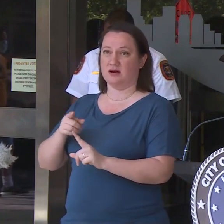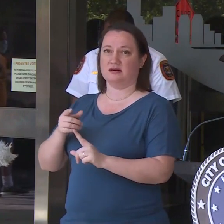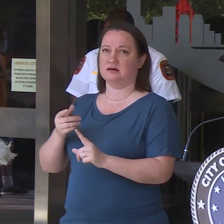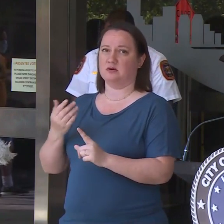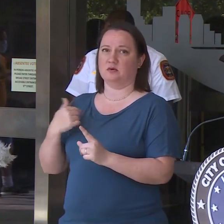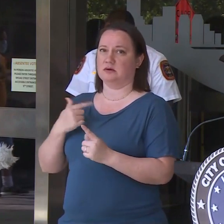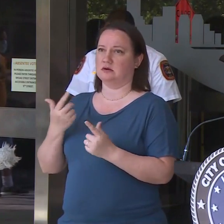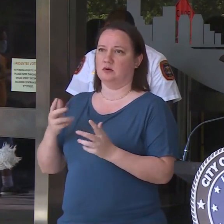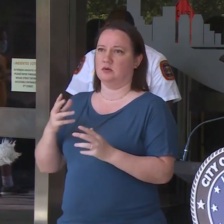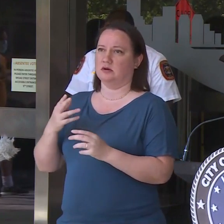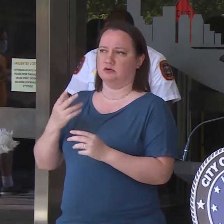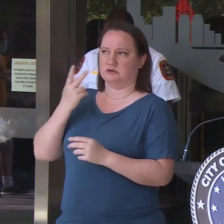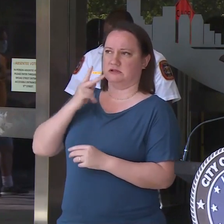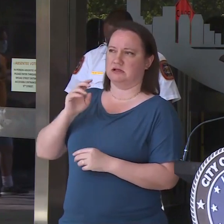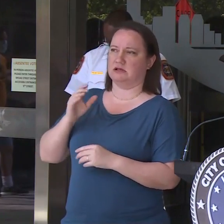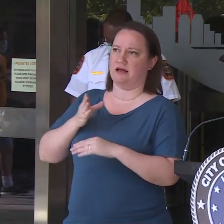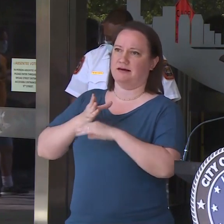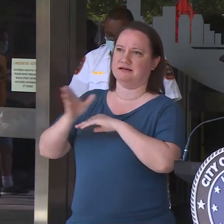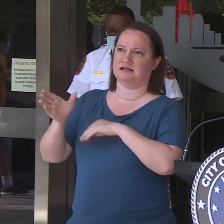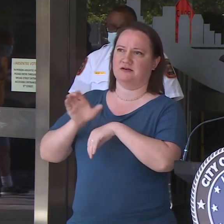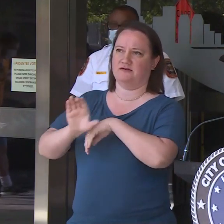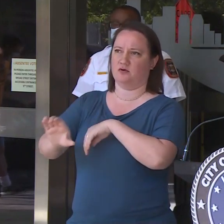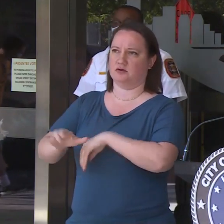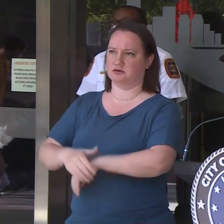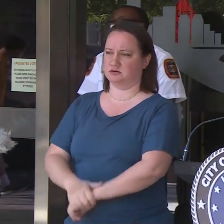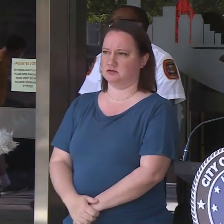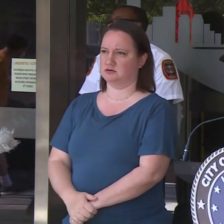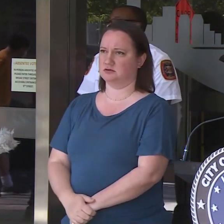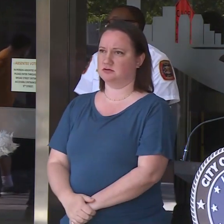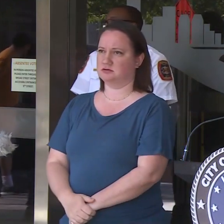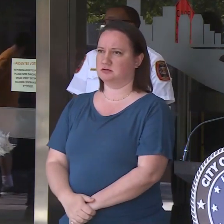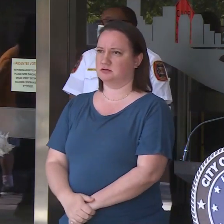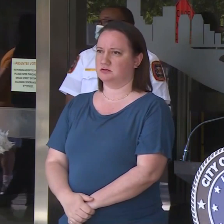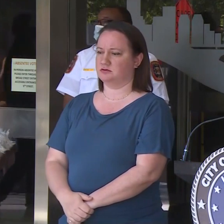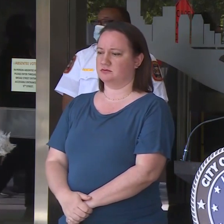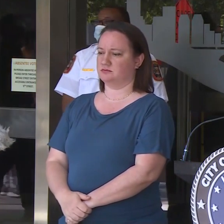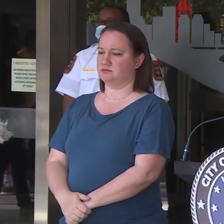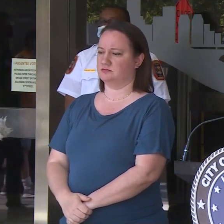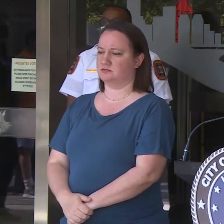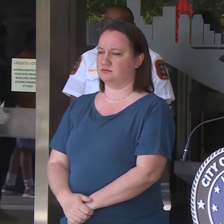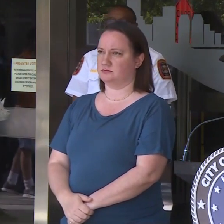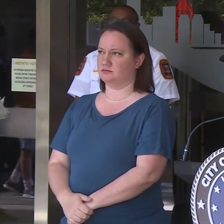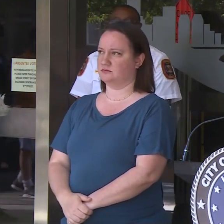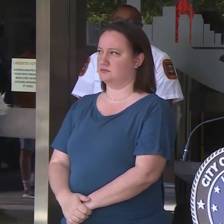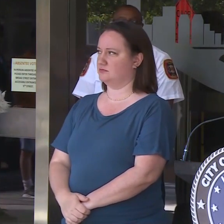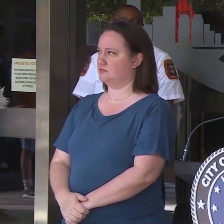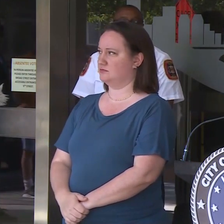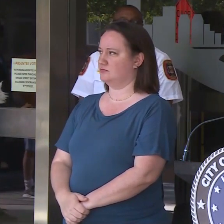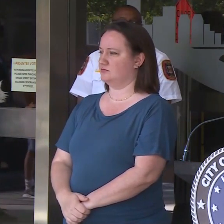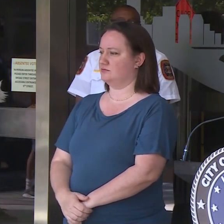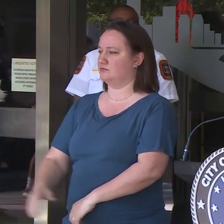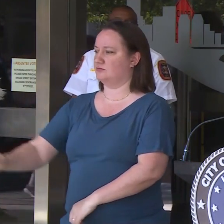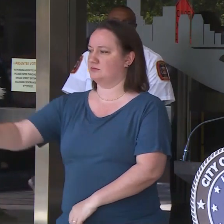I think Chief Smith has stated earlier that, you know, we have done our, you know,